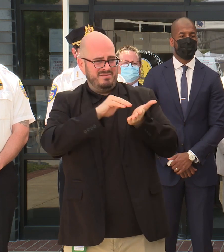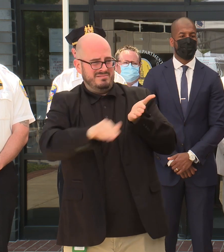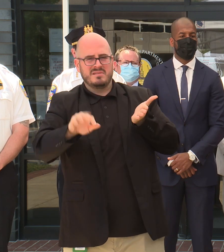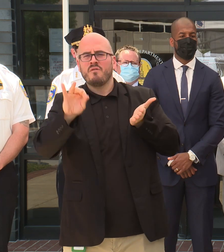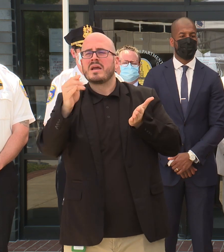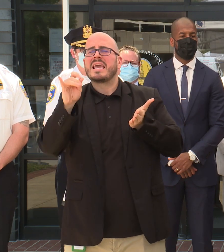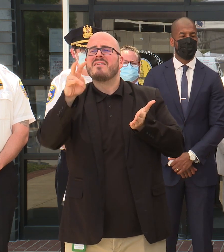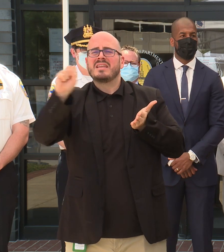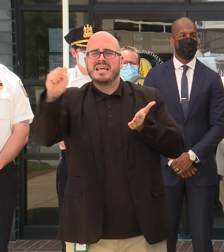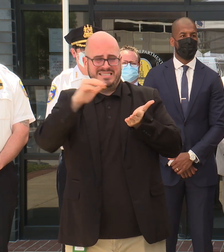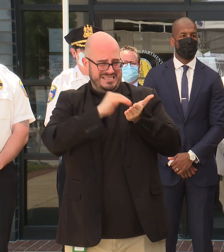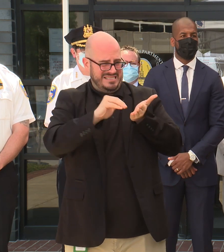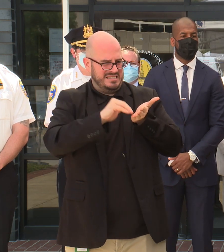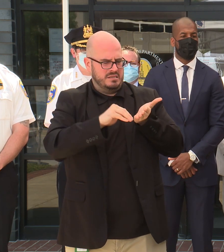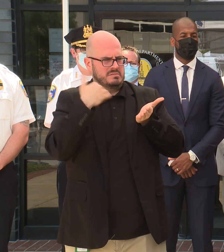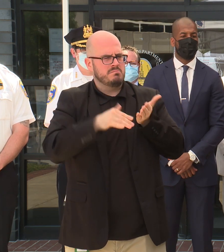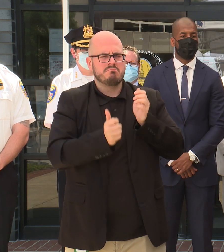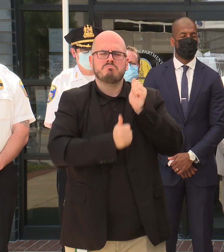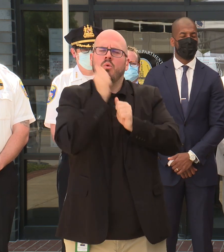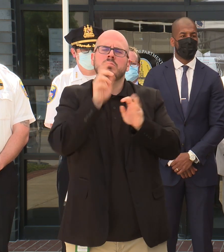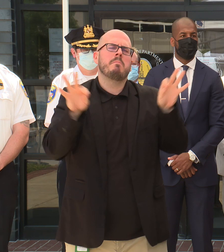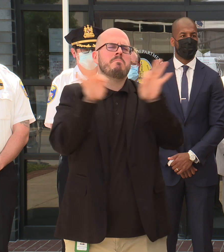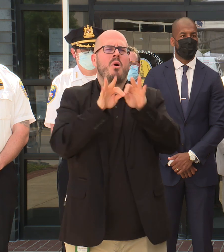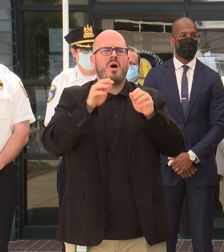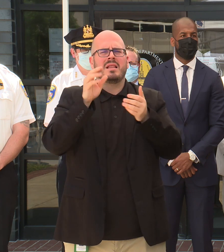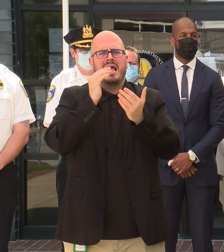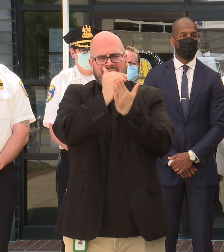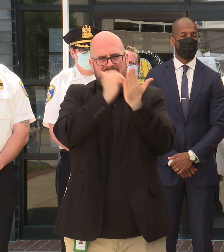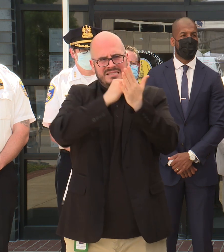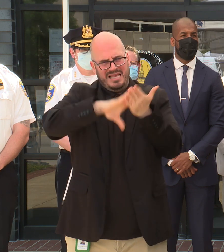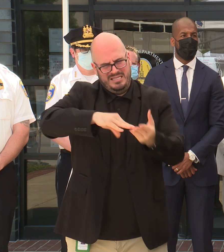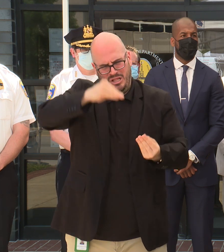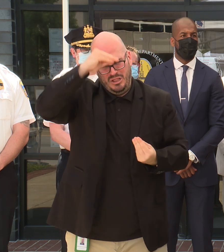realest thing that he ever learned of. It is past time.